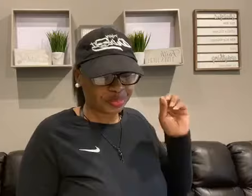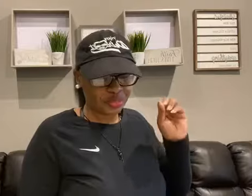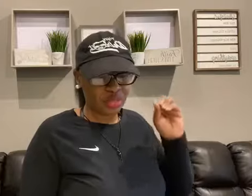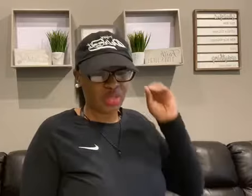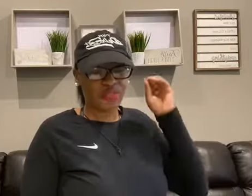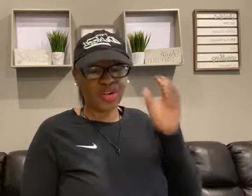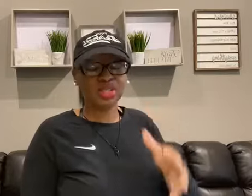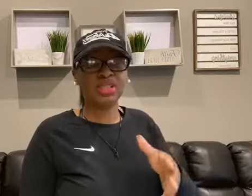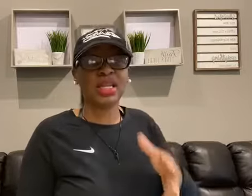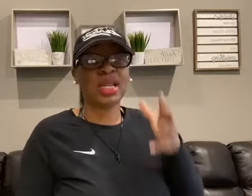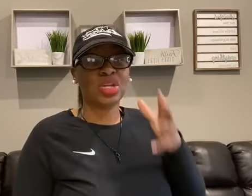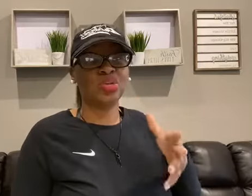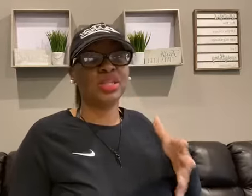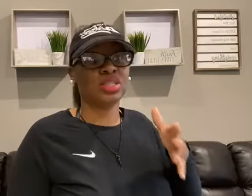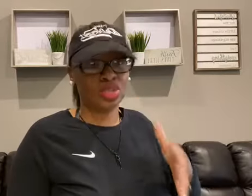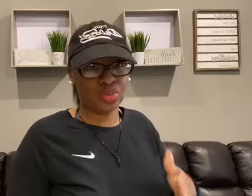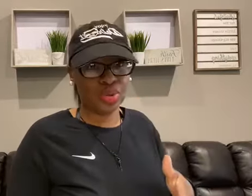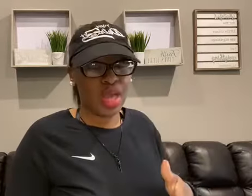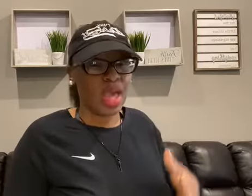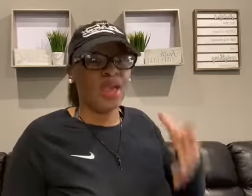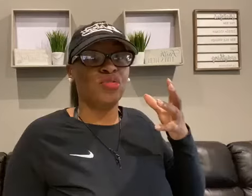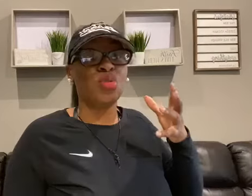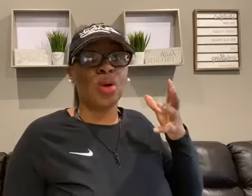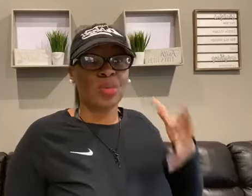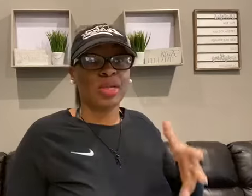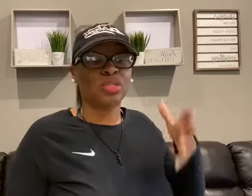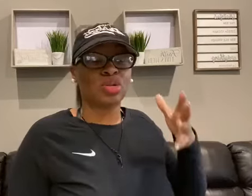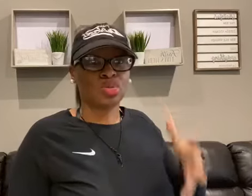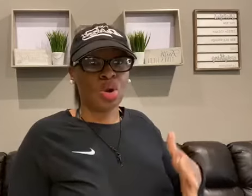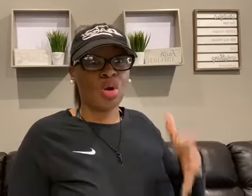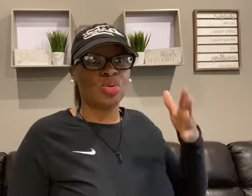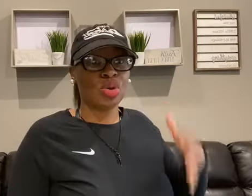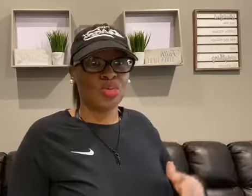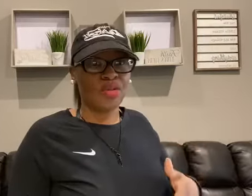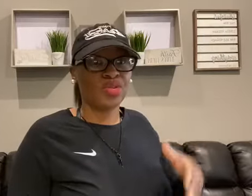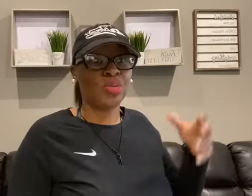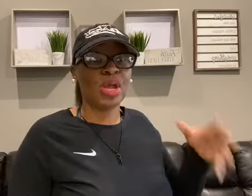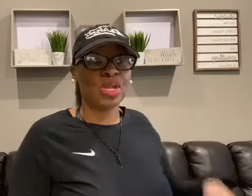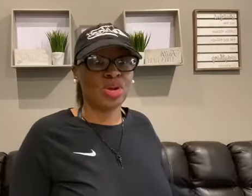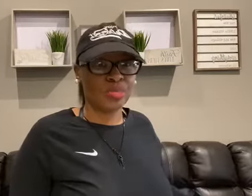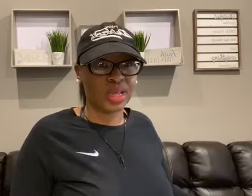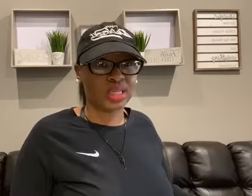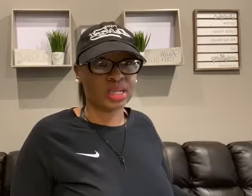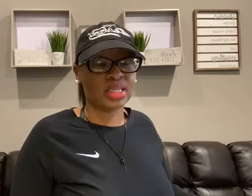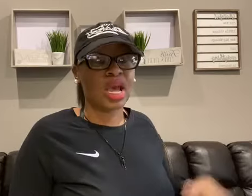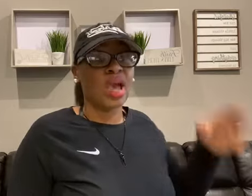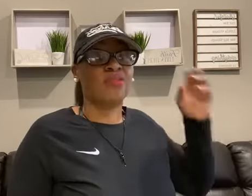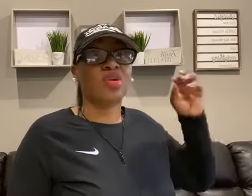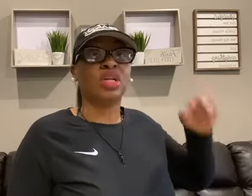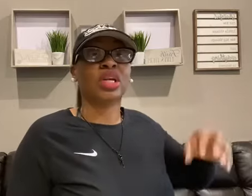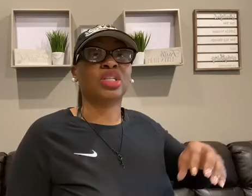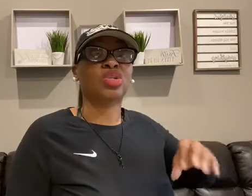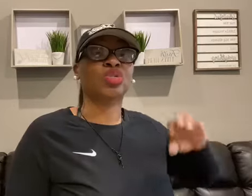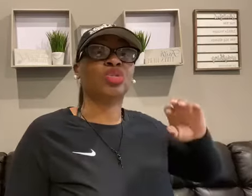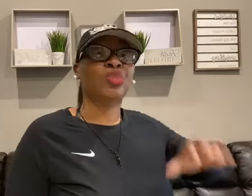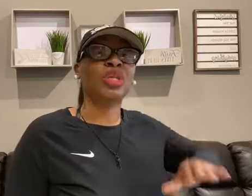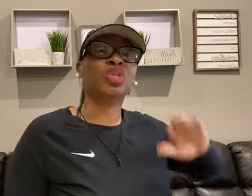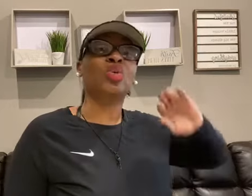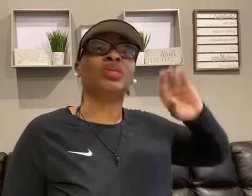the first thing that you need to do if you are ready to grow your revenue in your business, if you're looking to speak to